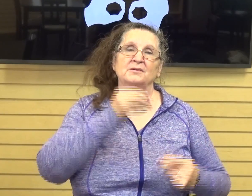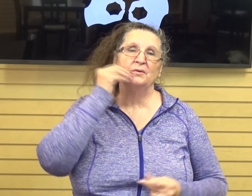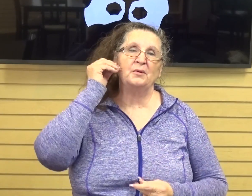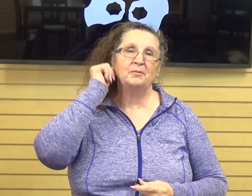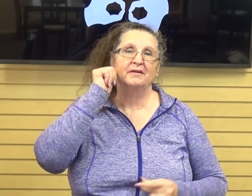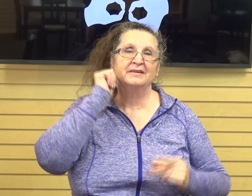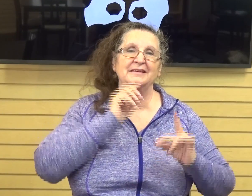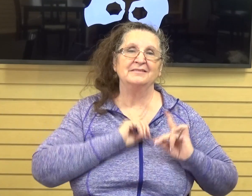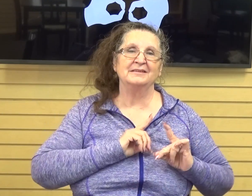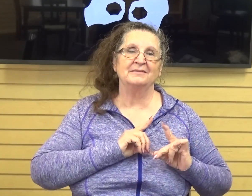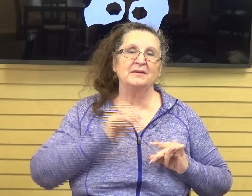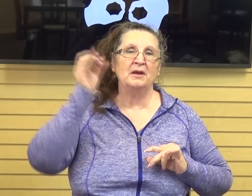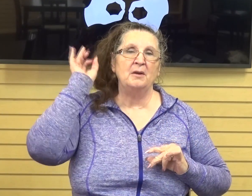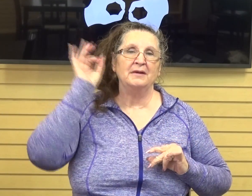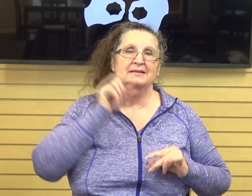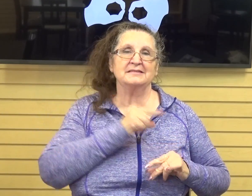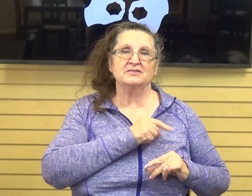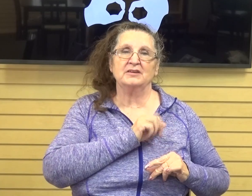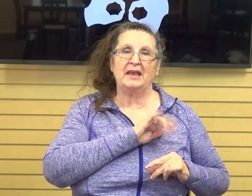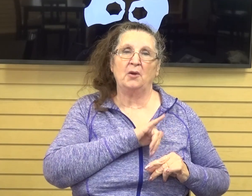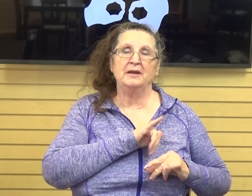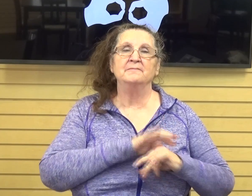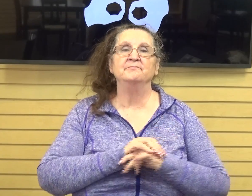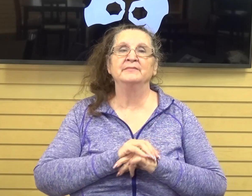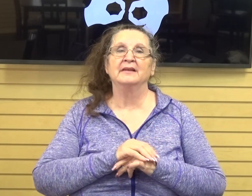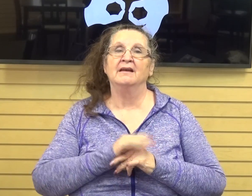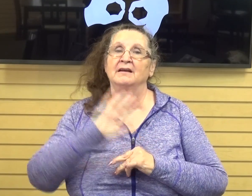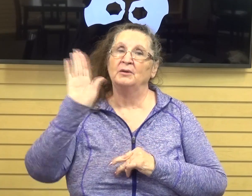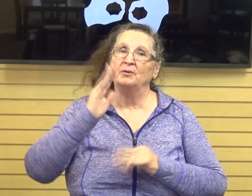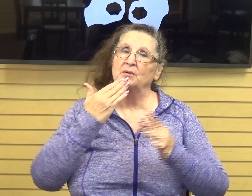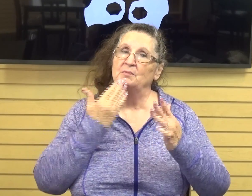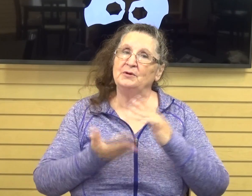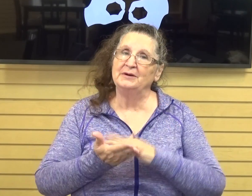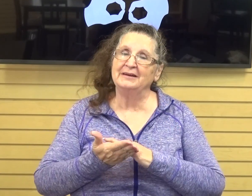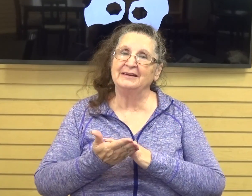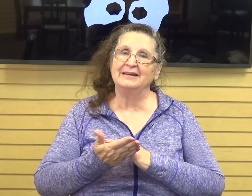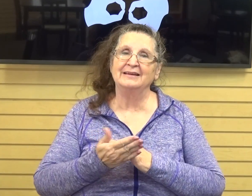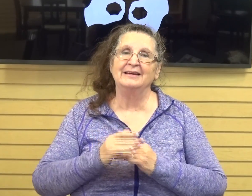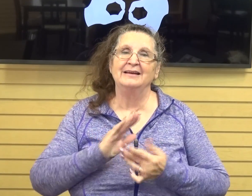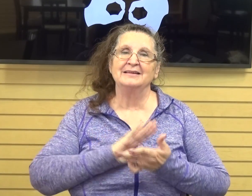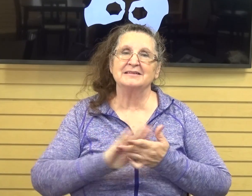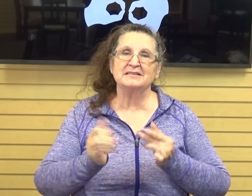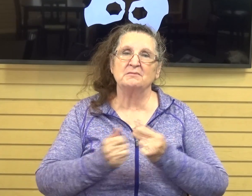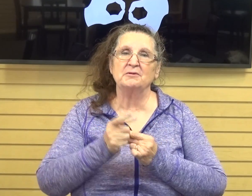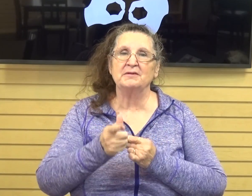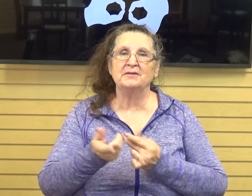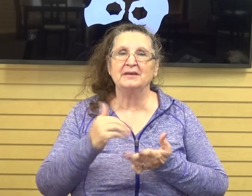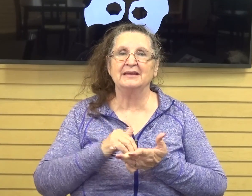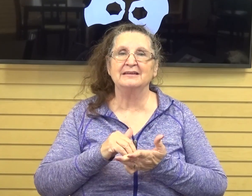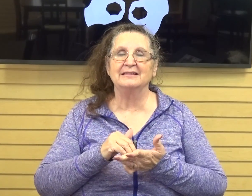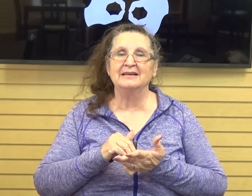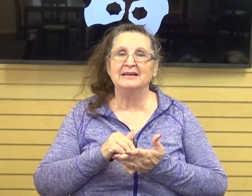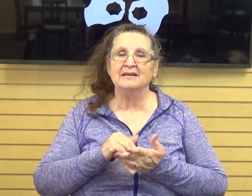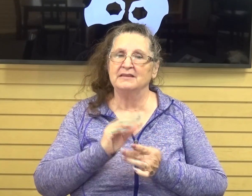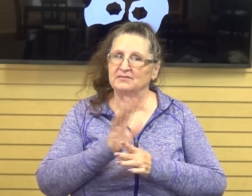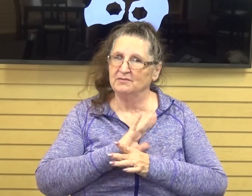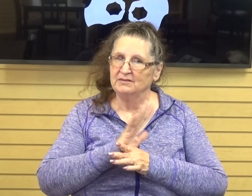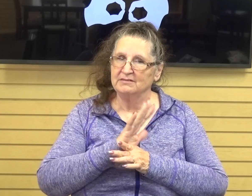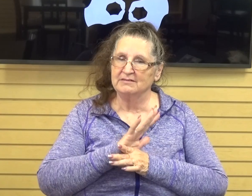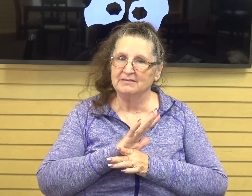Hey good morning, good to be with you guys again. These devotions have been a lot of fun to produce and I know that Gage has worked really hard at